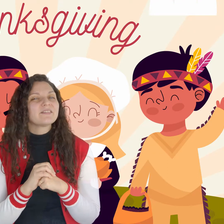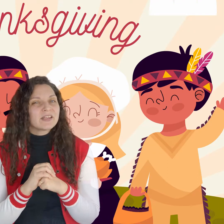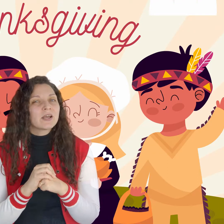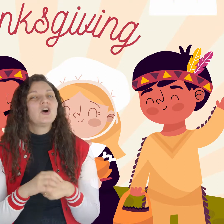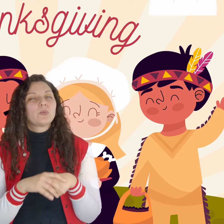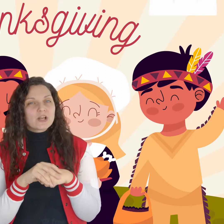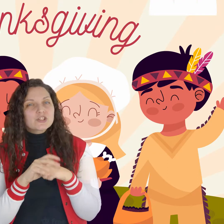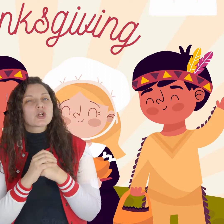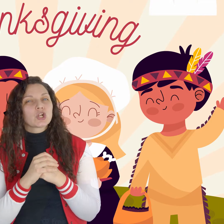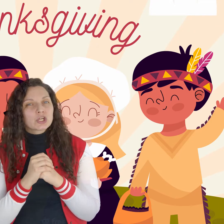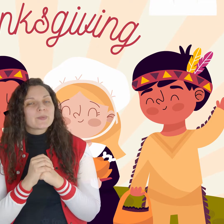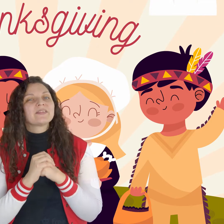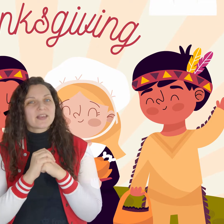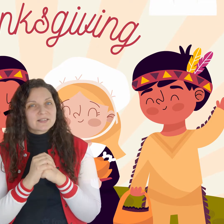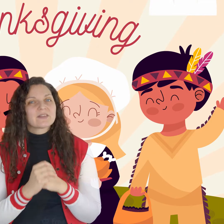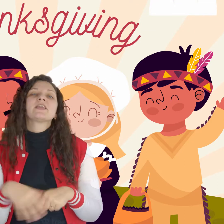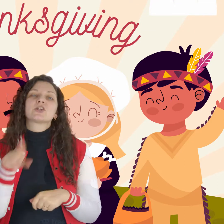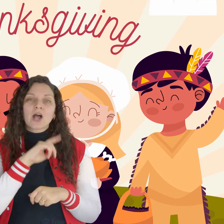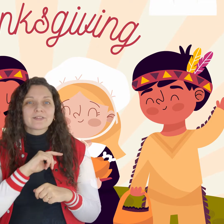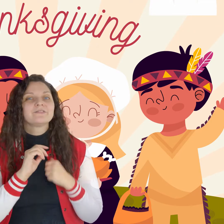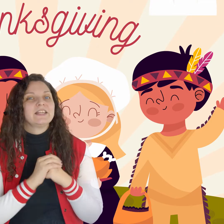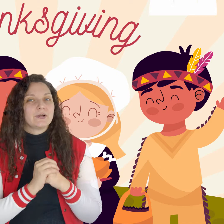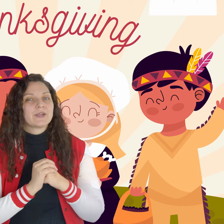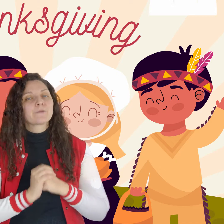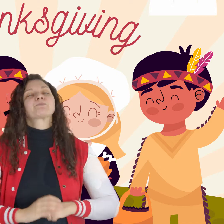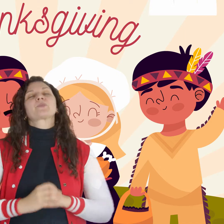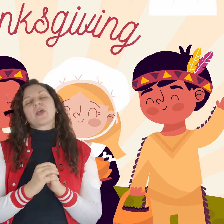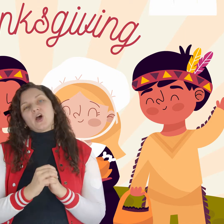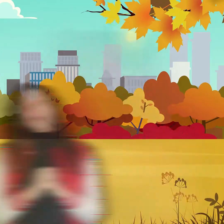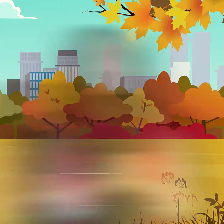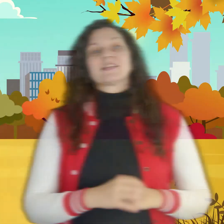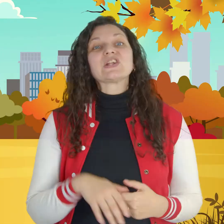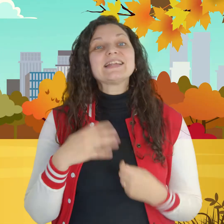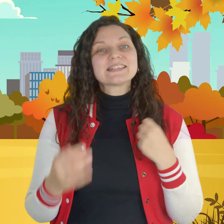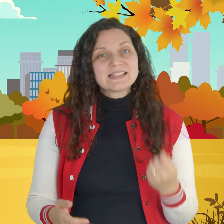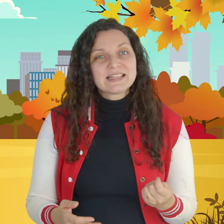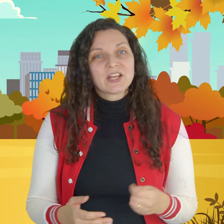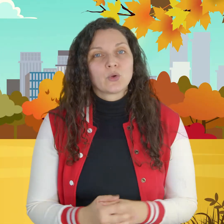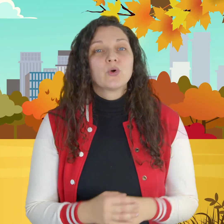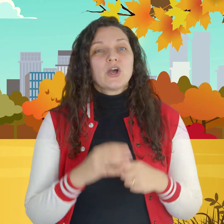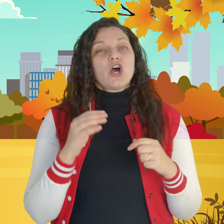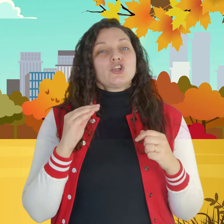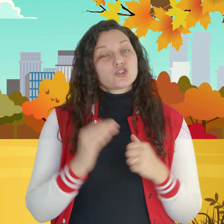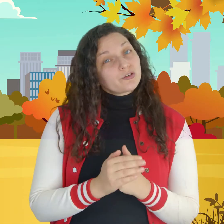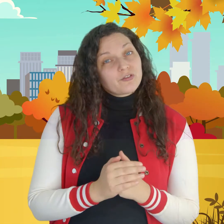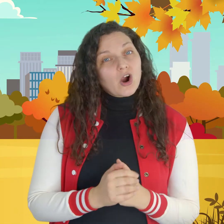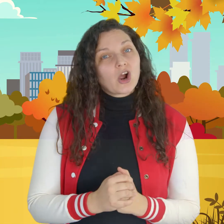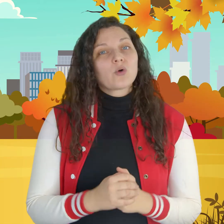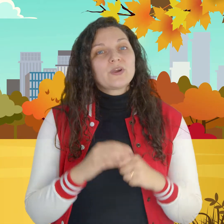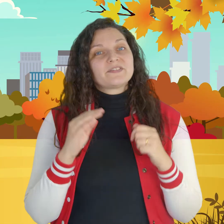we also learned about Thanksgiving in another video yeah okay so let's continue so far we've